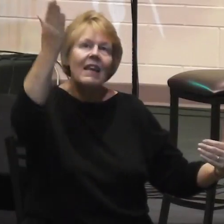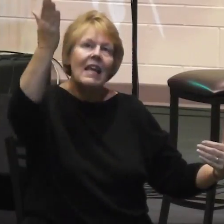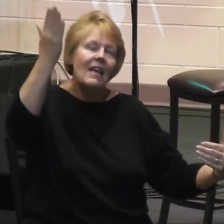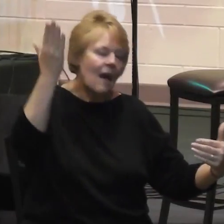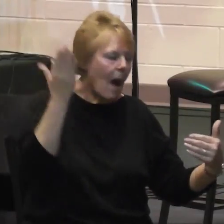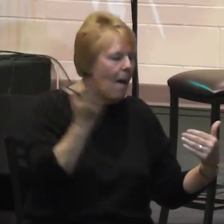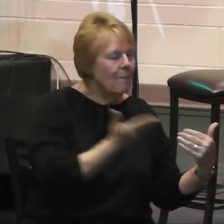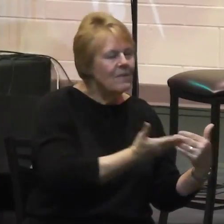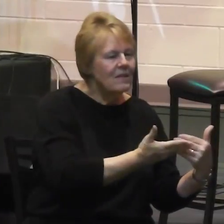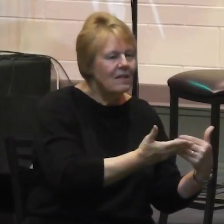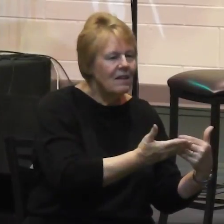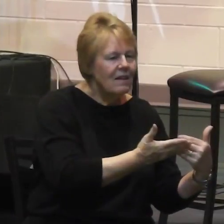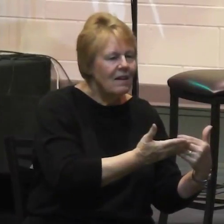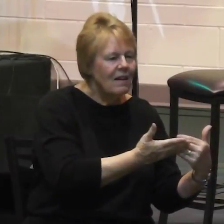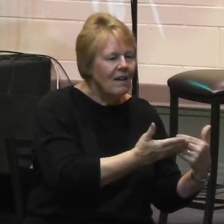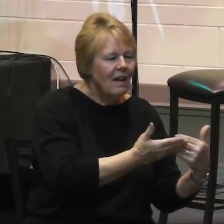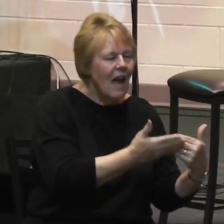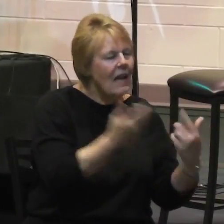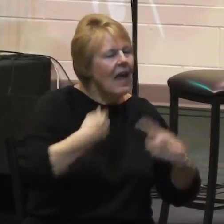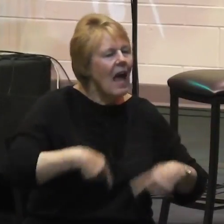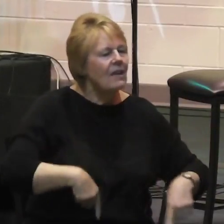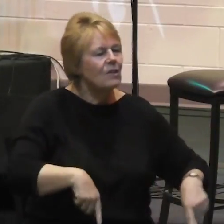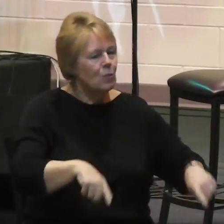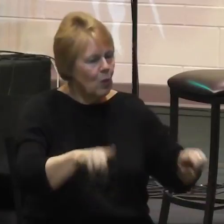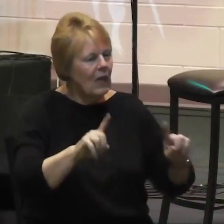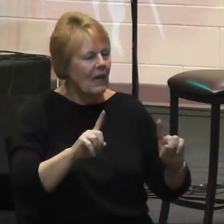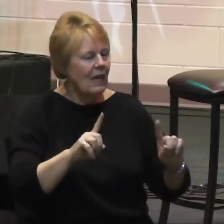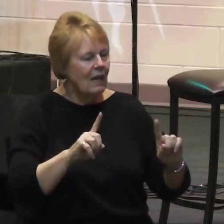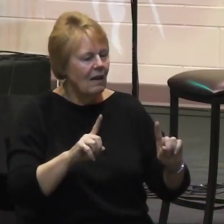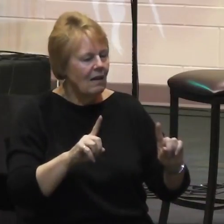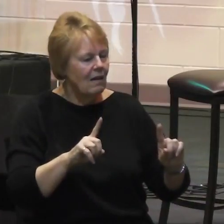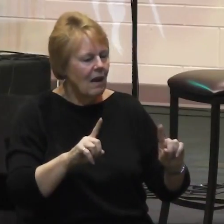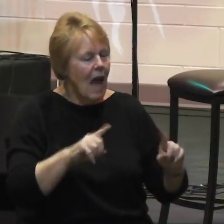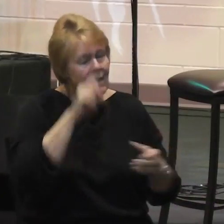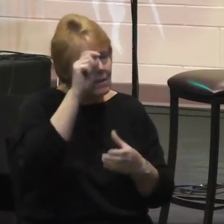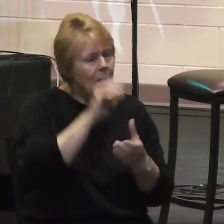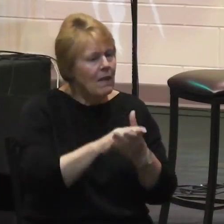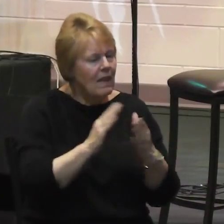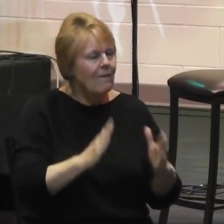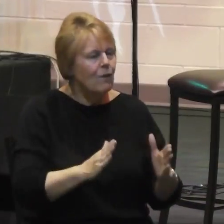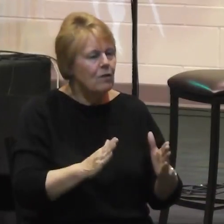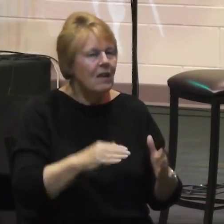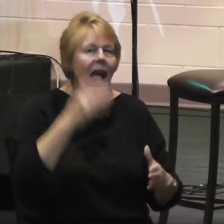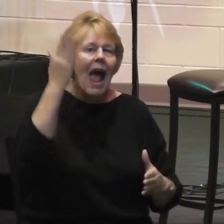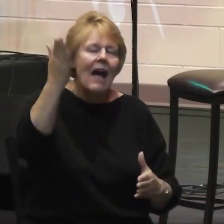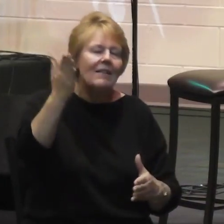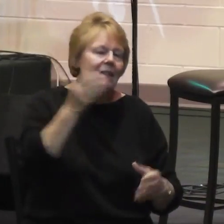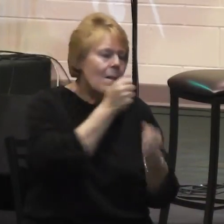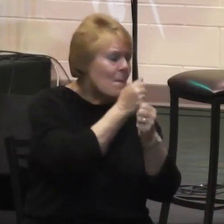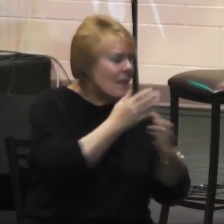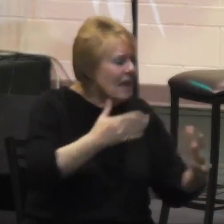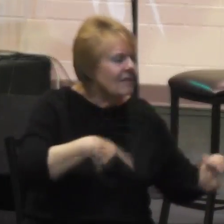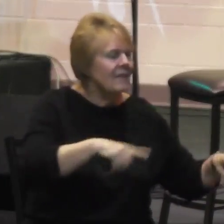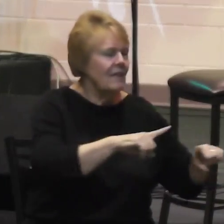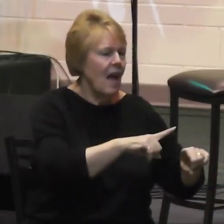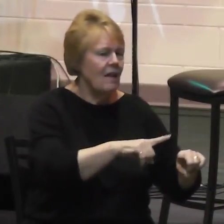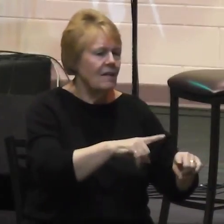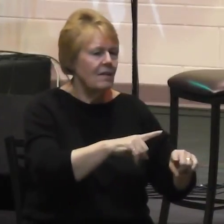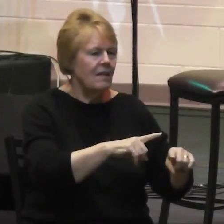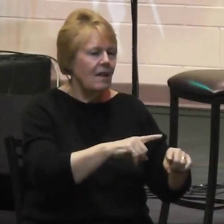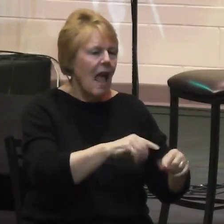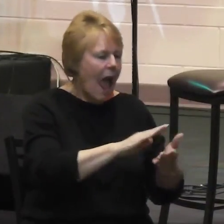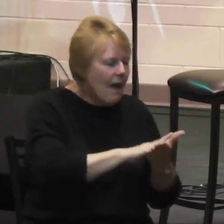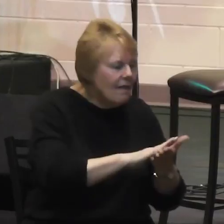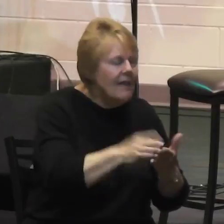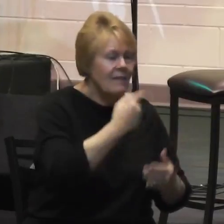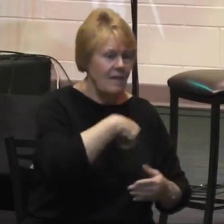perfect in the day of his coming. So as we journey with him, as he sanctifies us, then we become more and more aware of